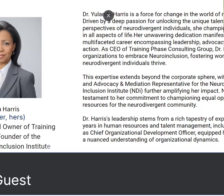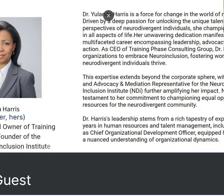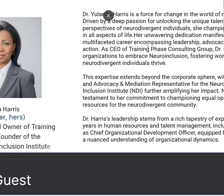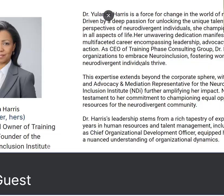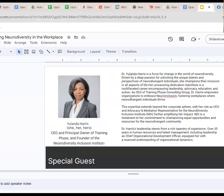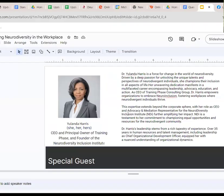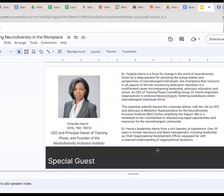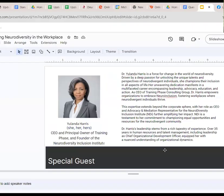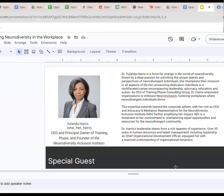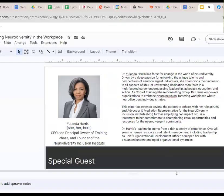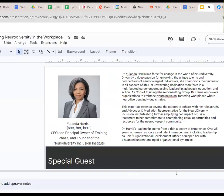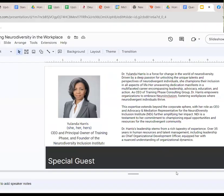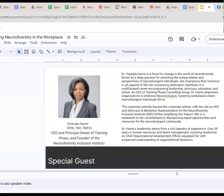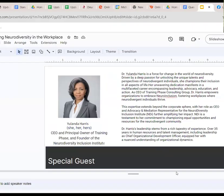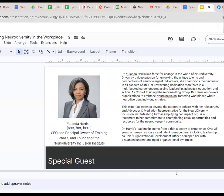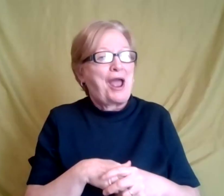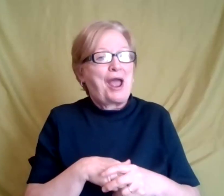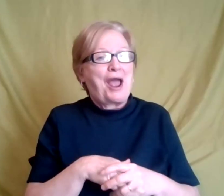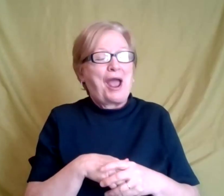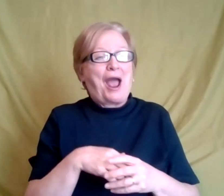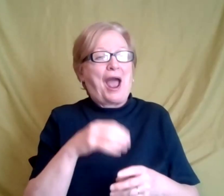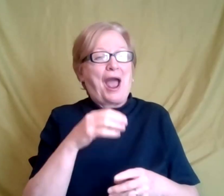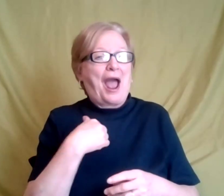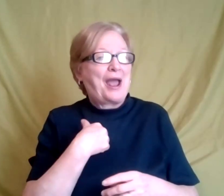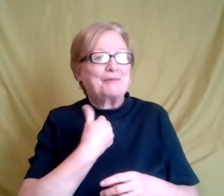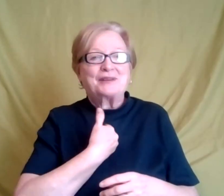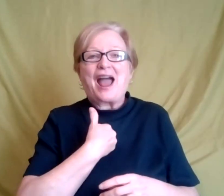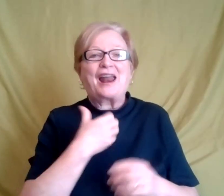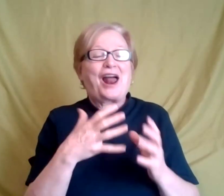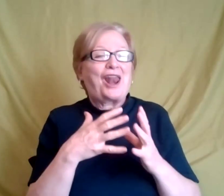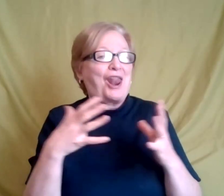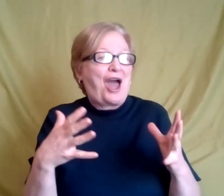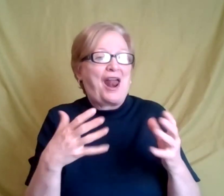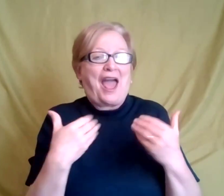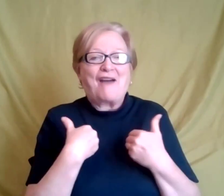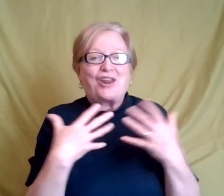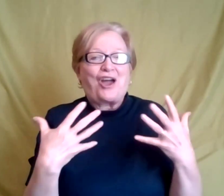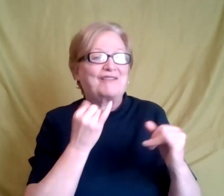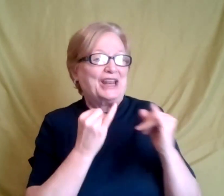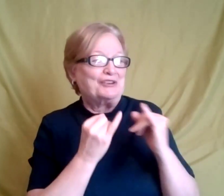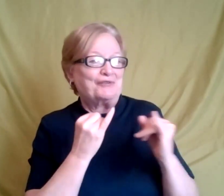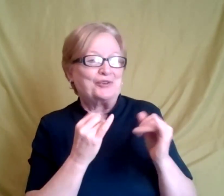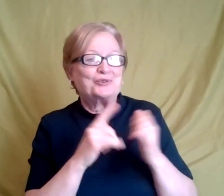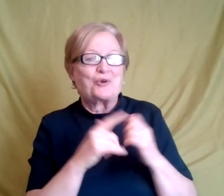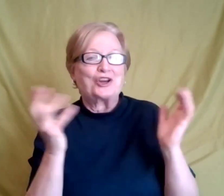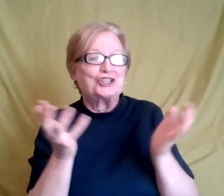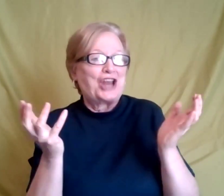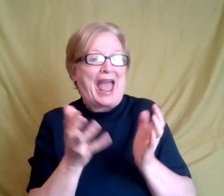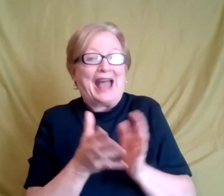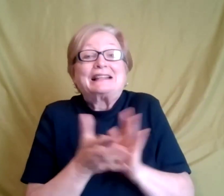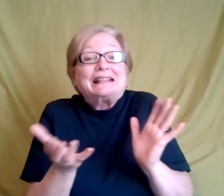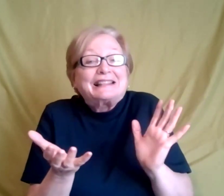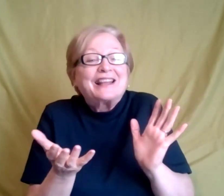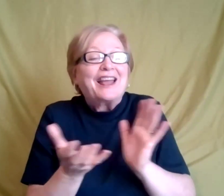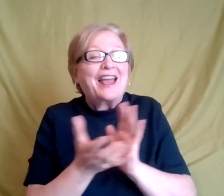now. I don't do a lot of interviews or chats or anything like